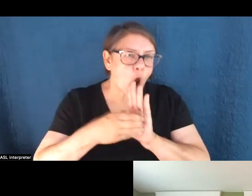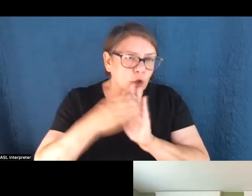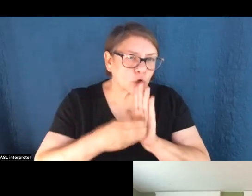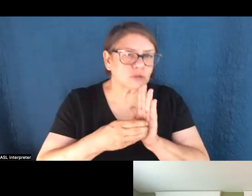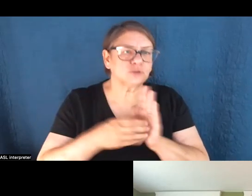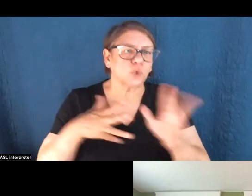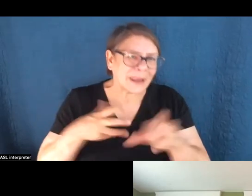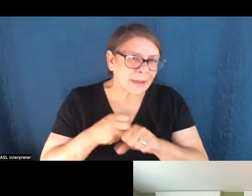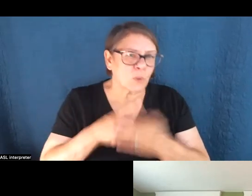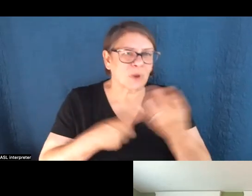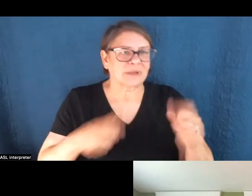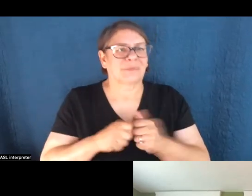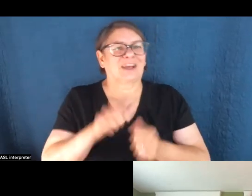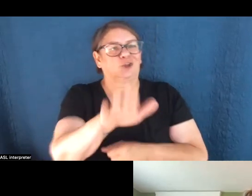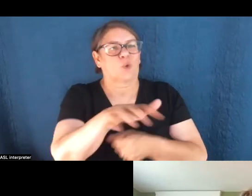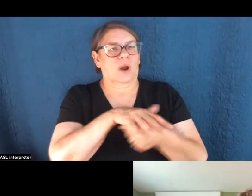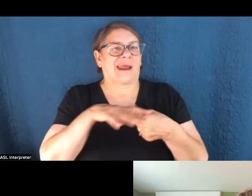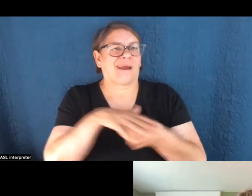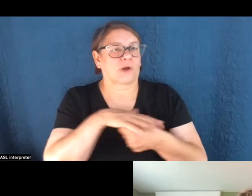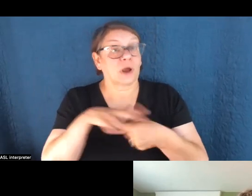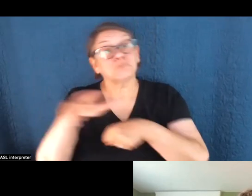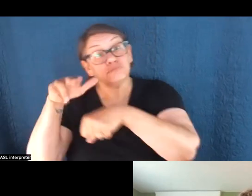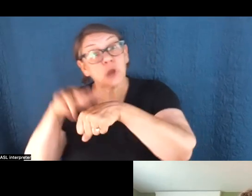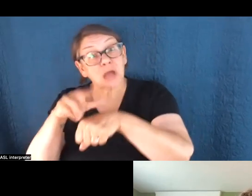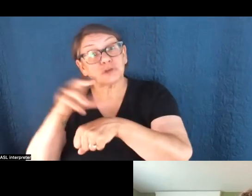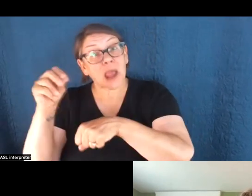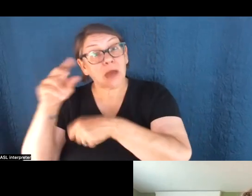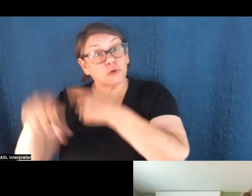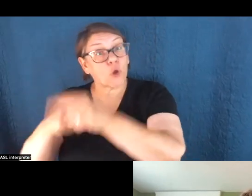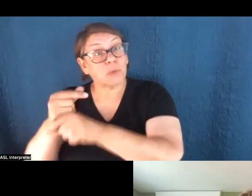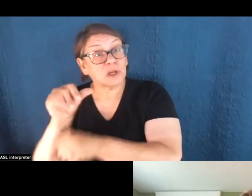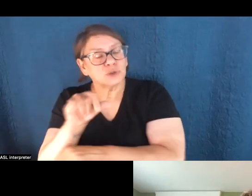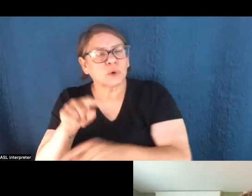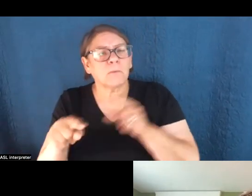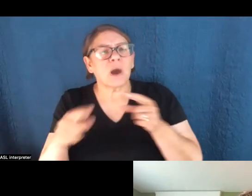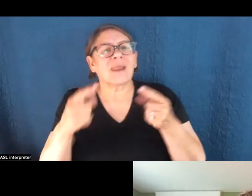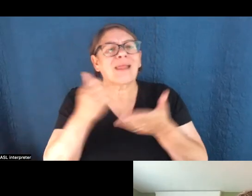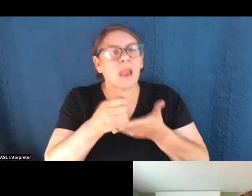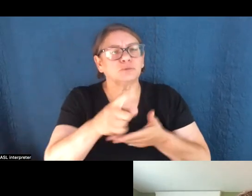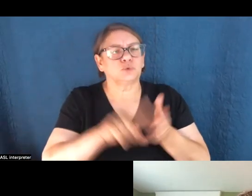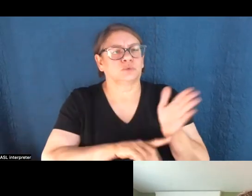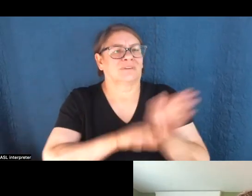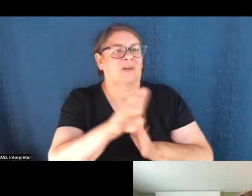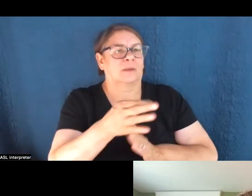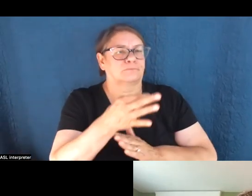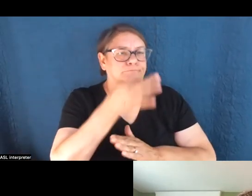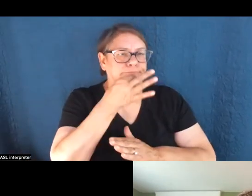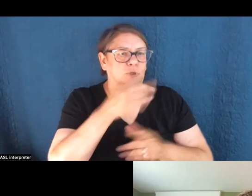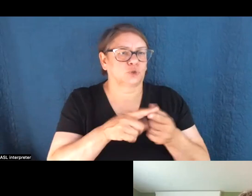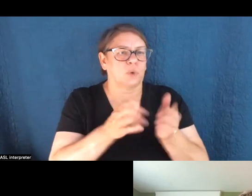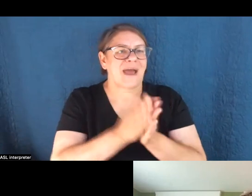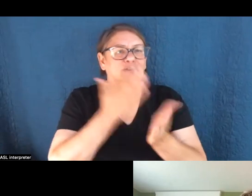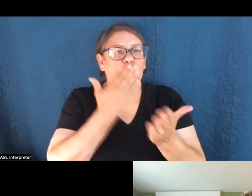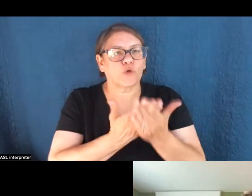your part of the country and, and nationally and even globally, it's, um, it really helps you quickly develop the expertise that you need to ask good